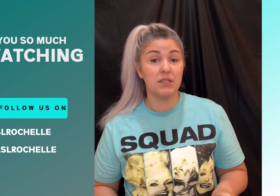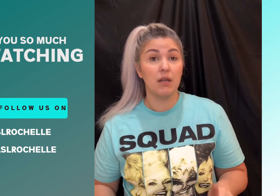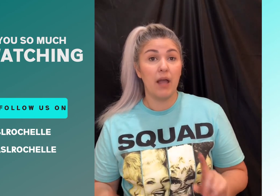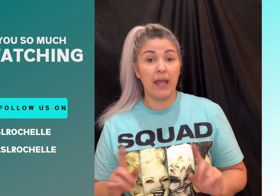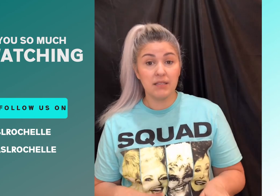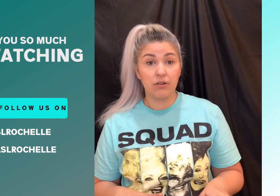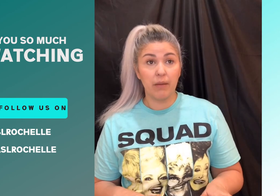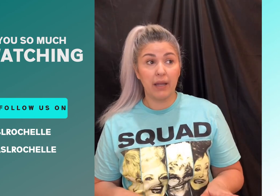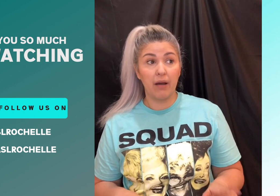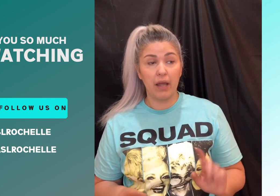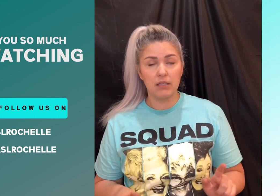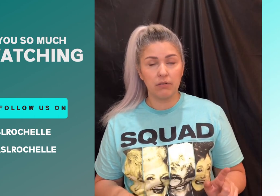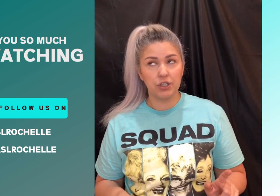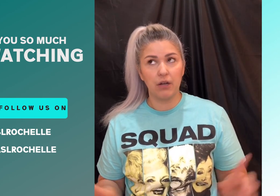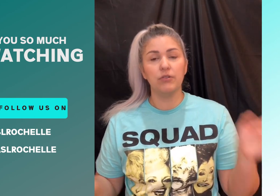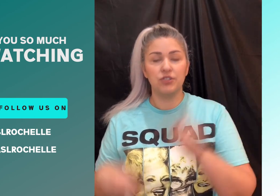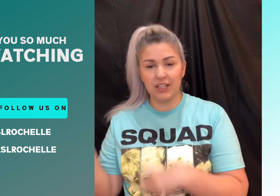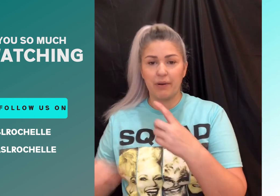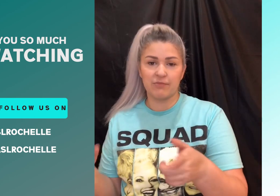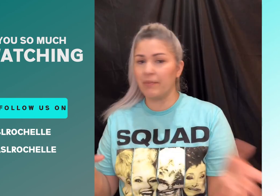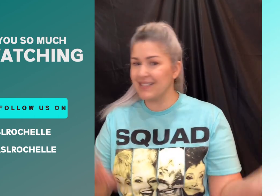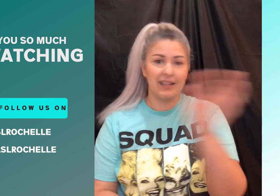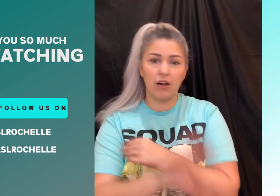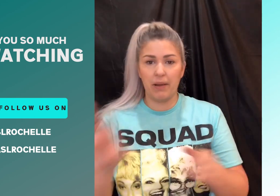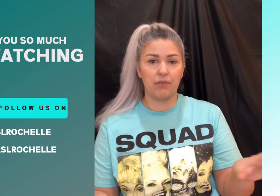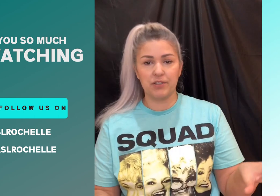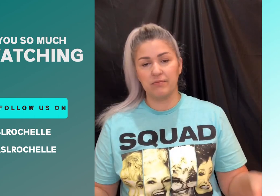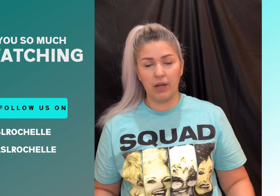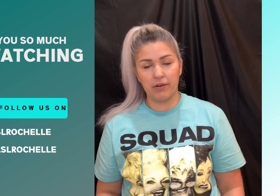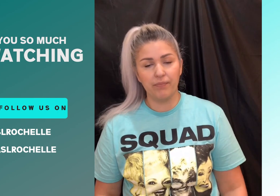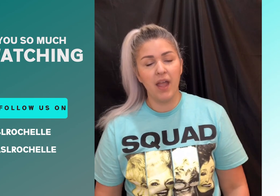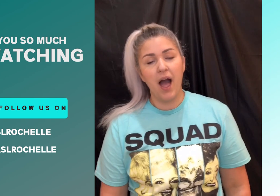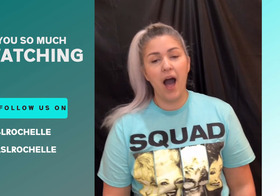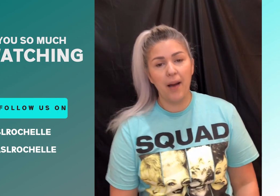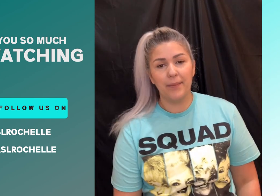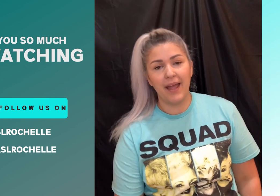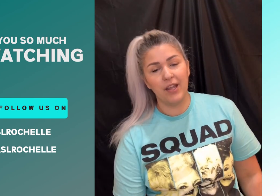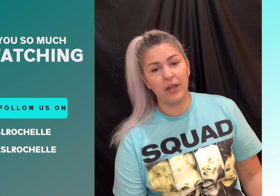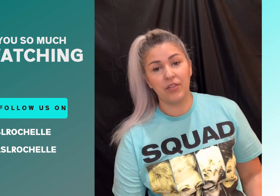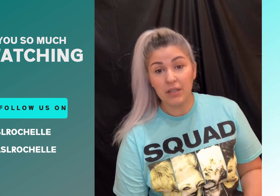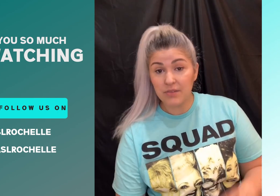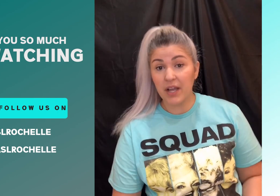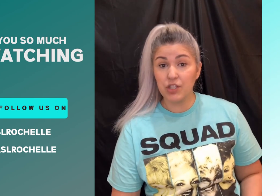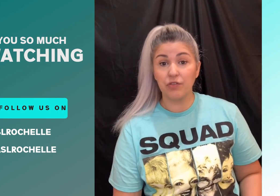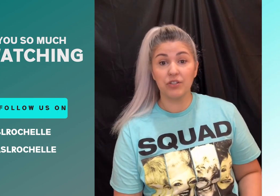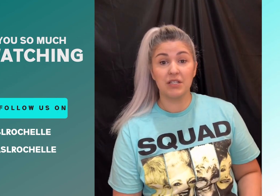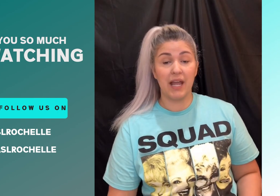Instagram account as our show to get the practice prompt I said that all backwards whatever and you can get the list of signs you've learned today